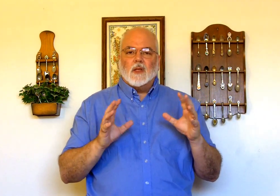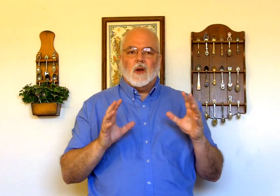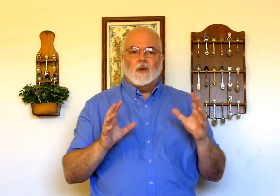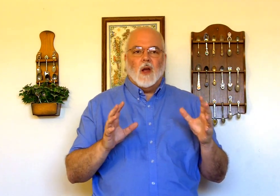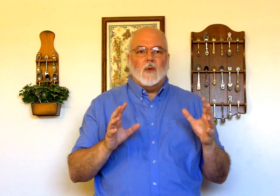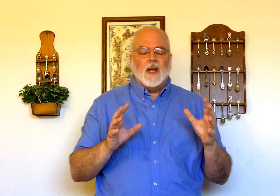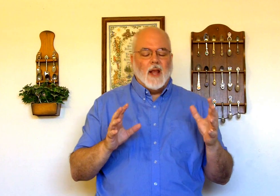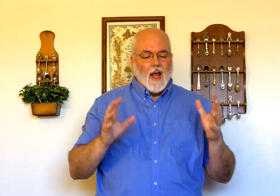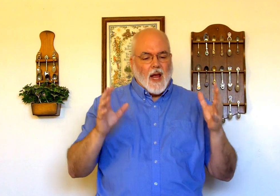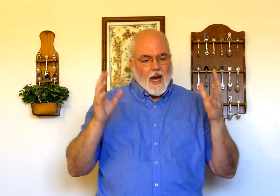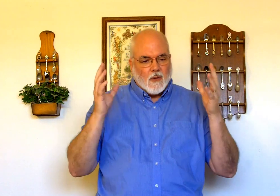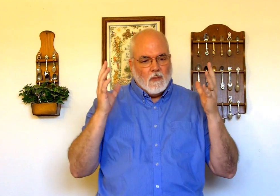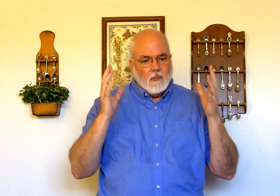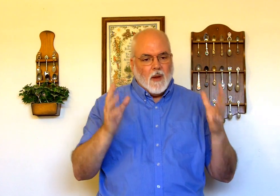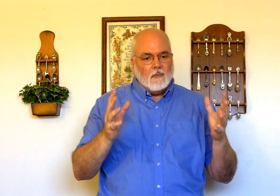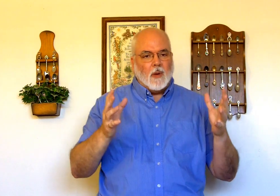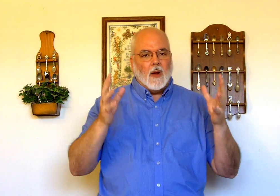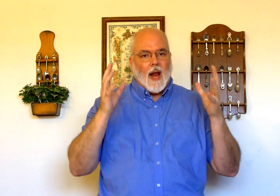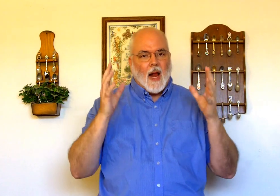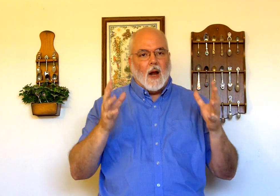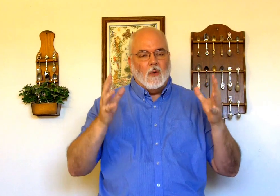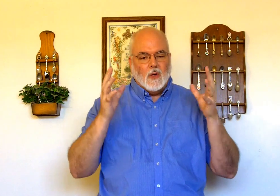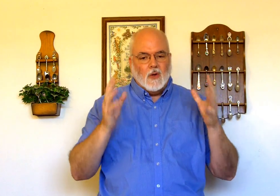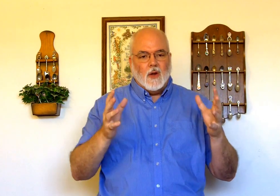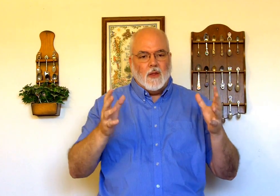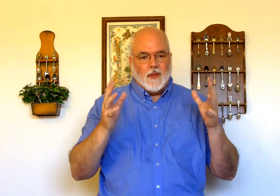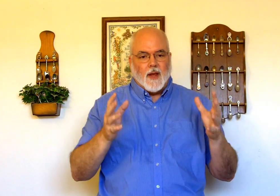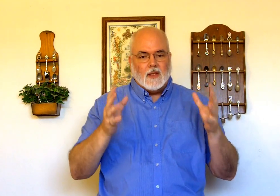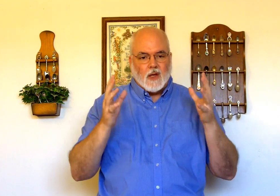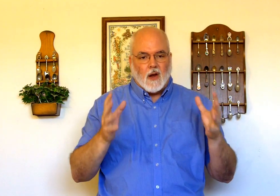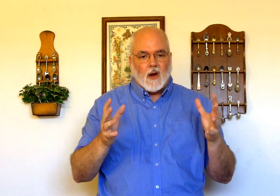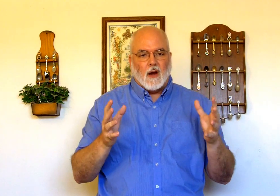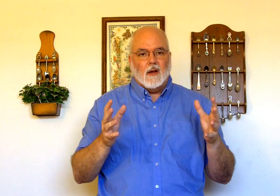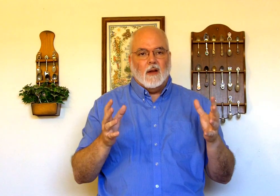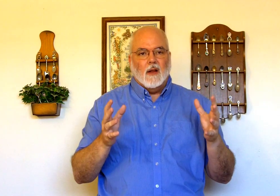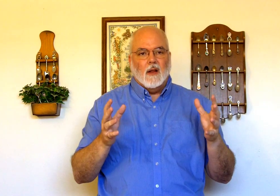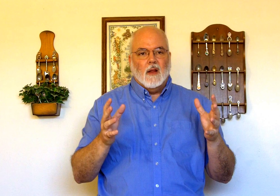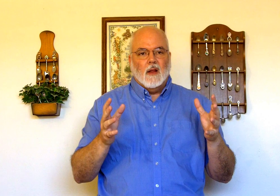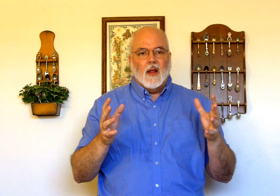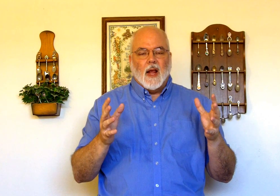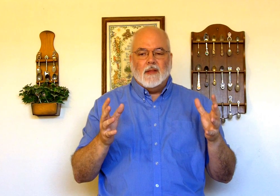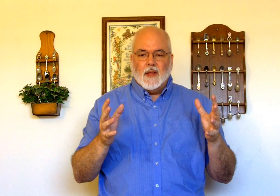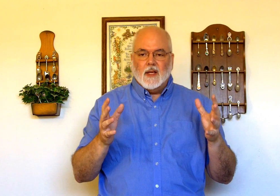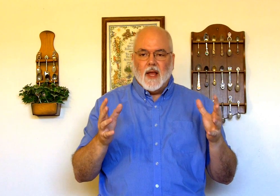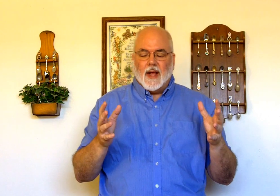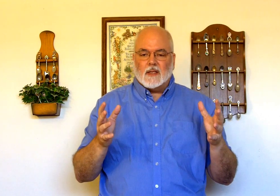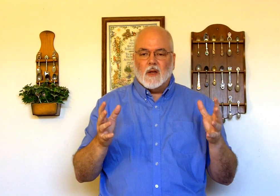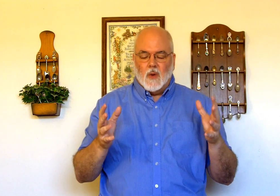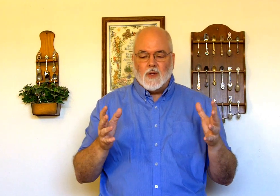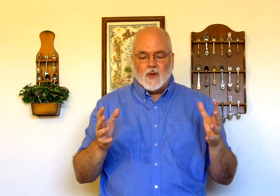starts off with saying I remember how good things are and then he asks a question